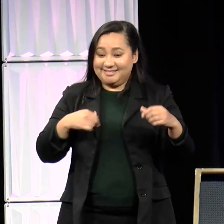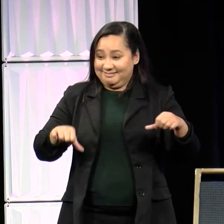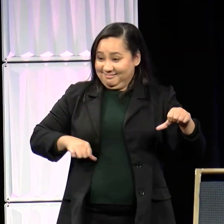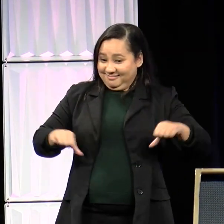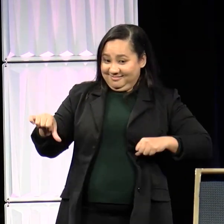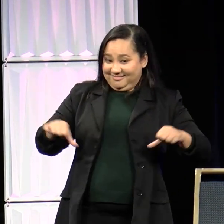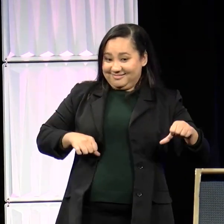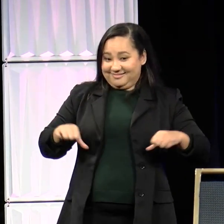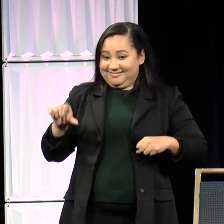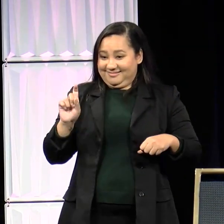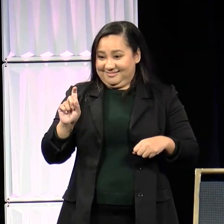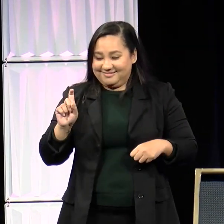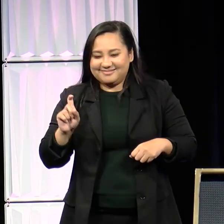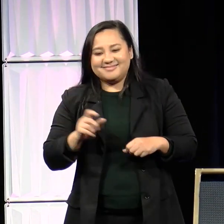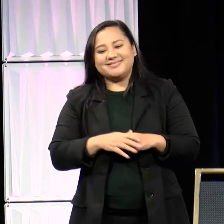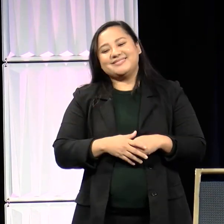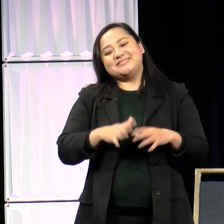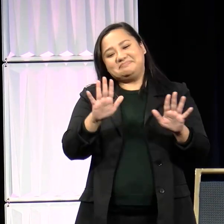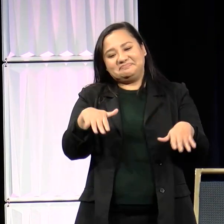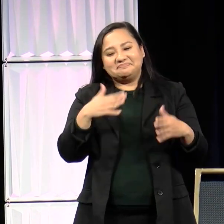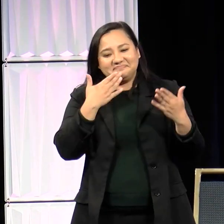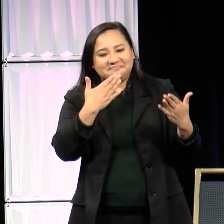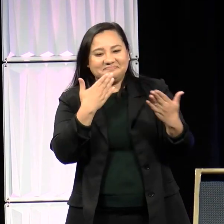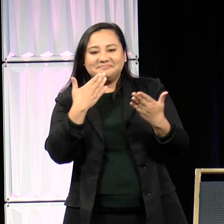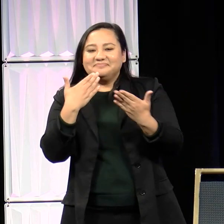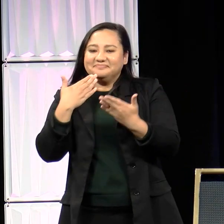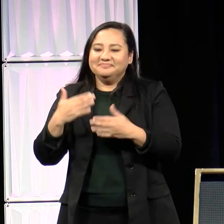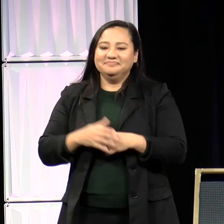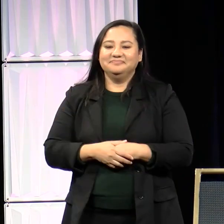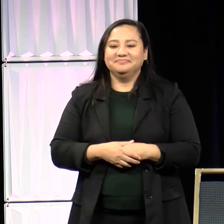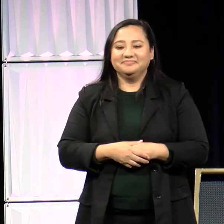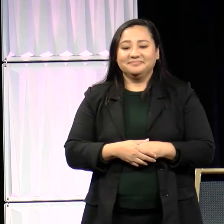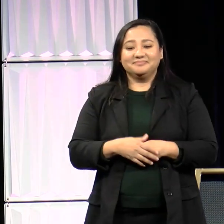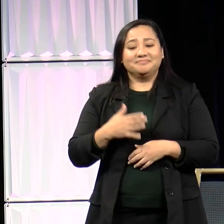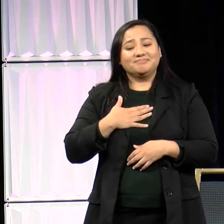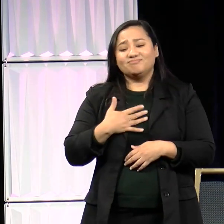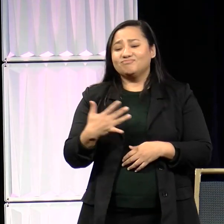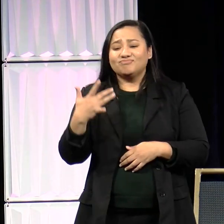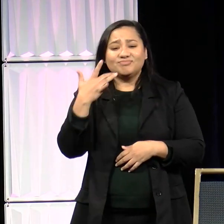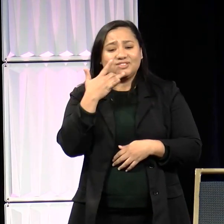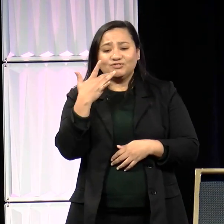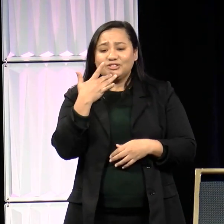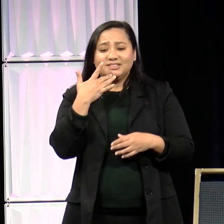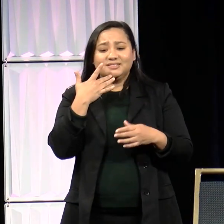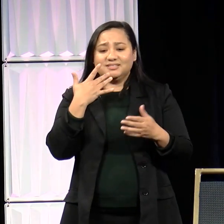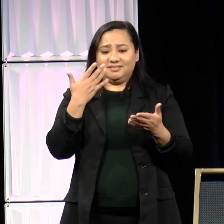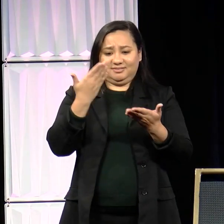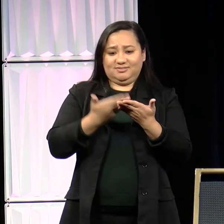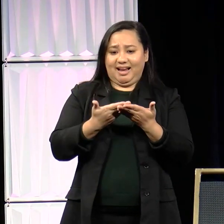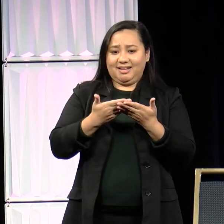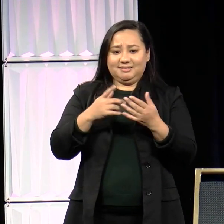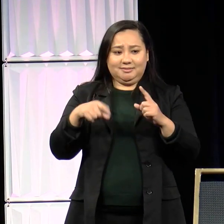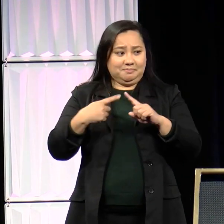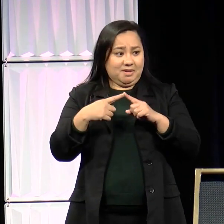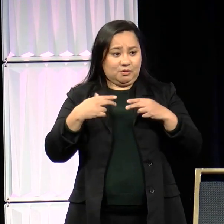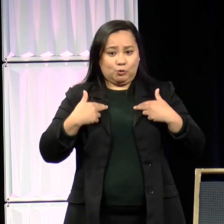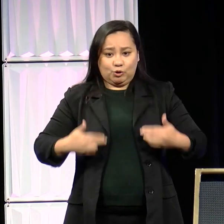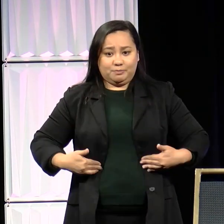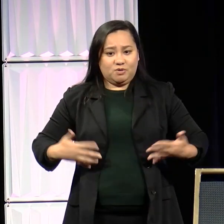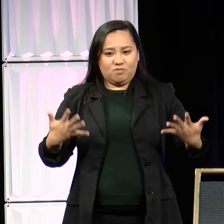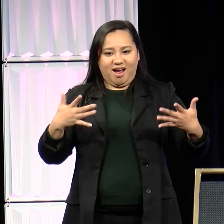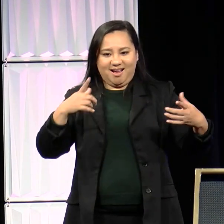Thank you all so much. My favorite human unifying fact is that we were all children once.